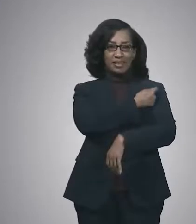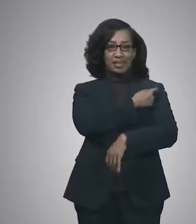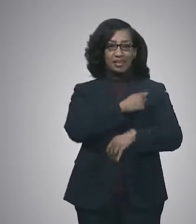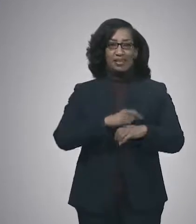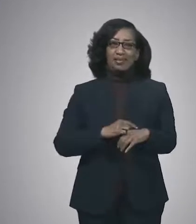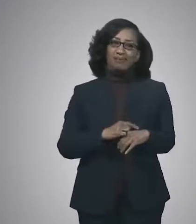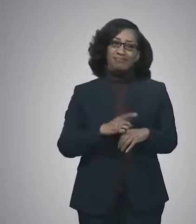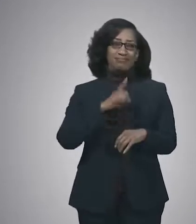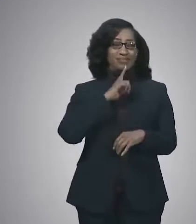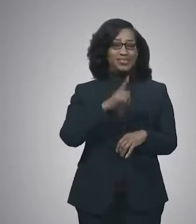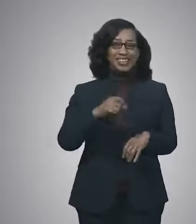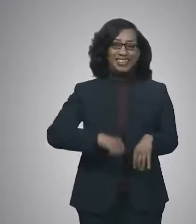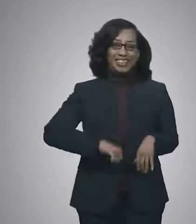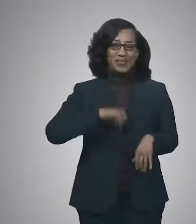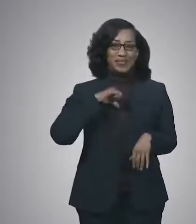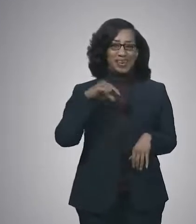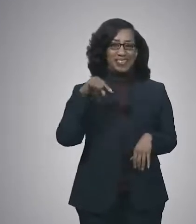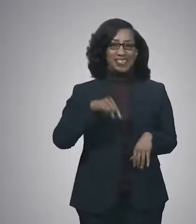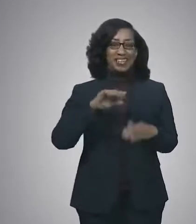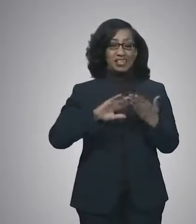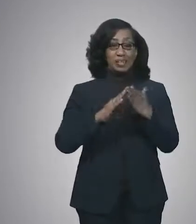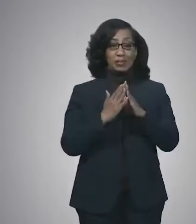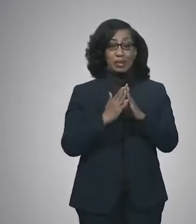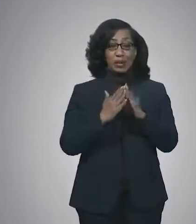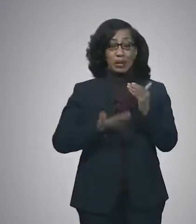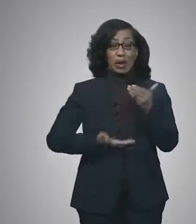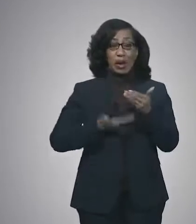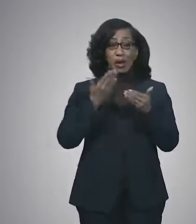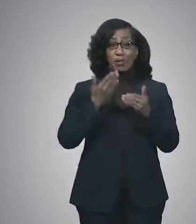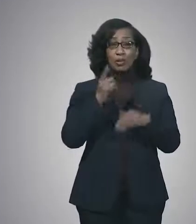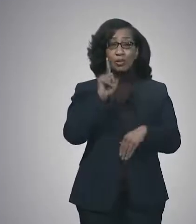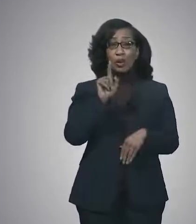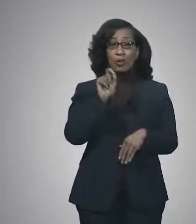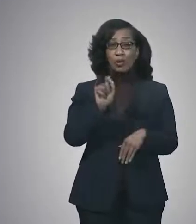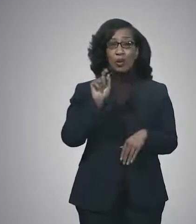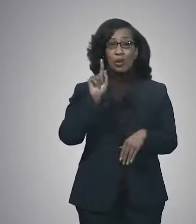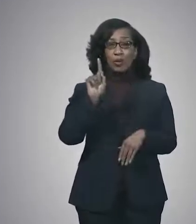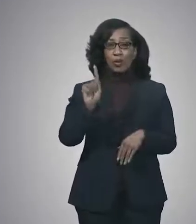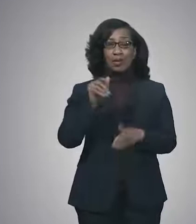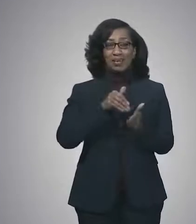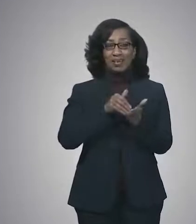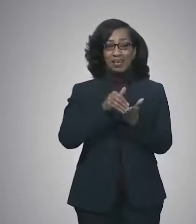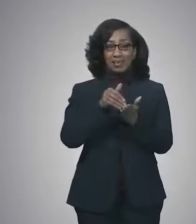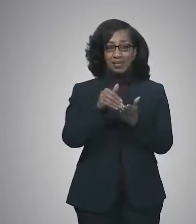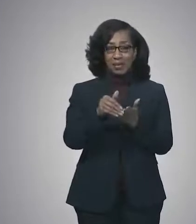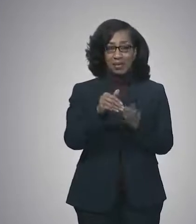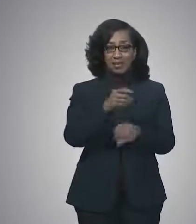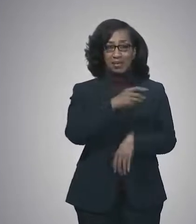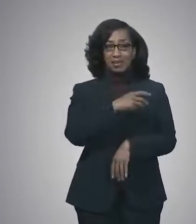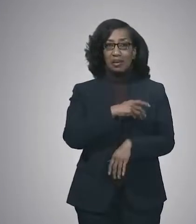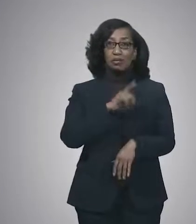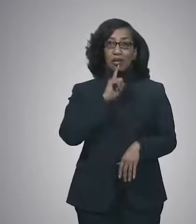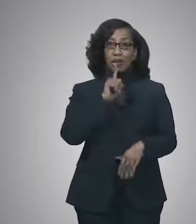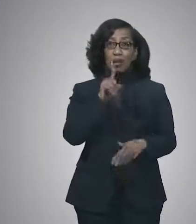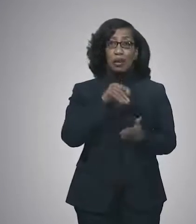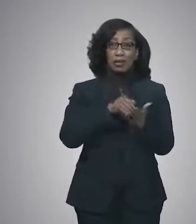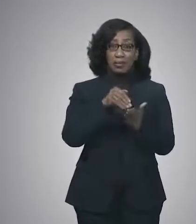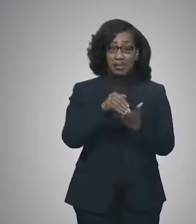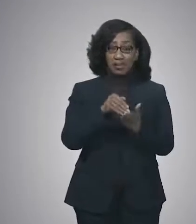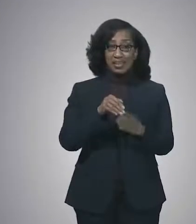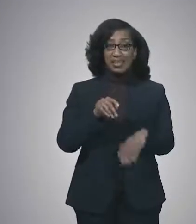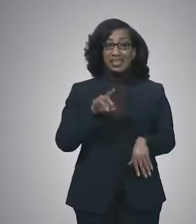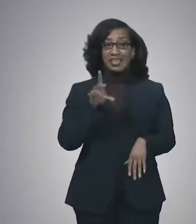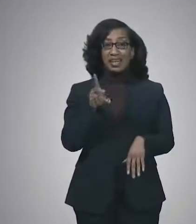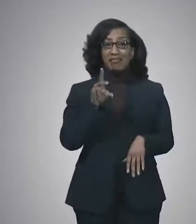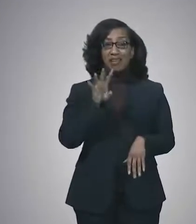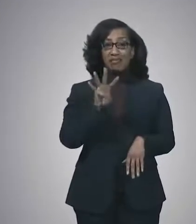more proud of our community. We're nearly 1.1 million vaccinations, actually 1,074,000 as of today. And we've got